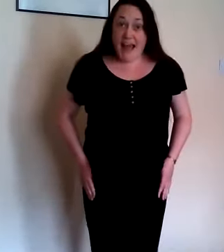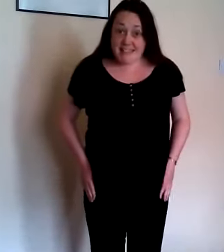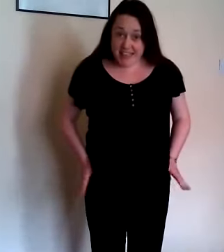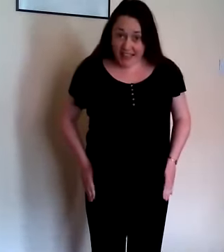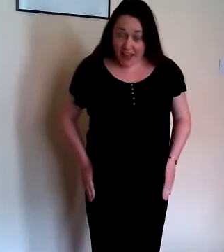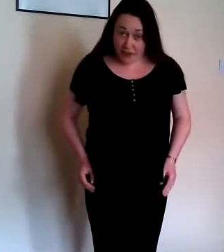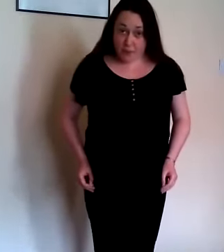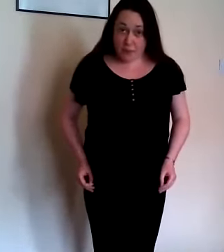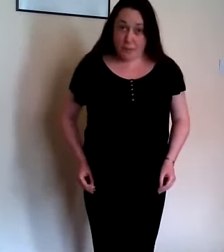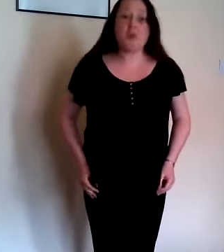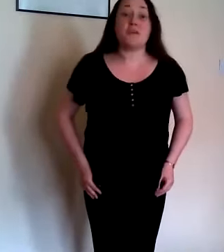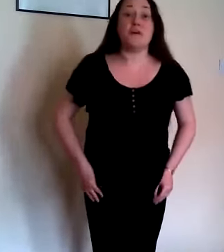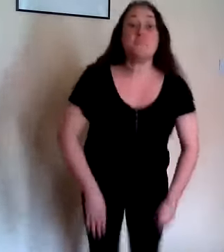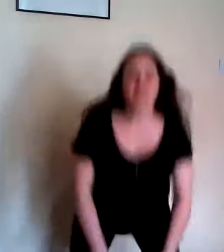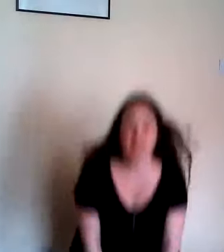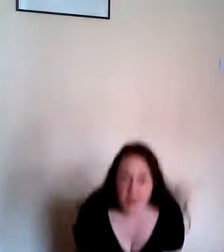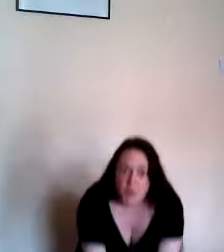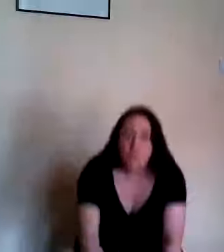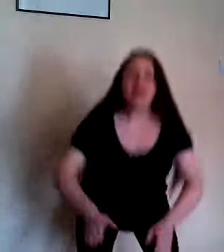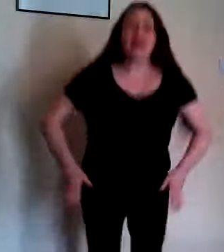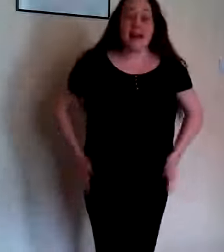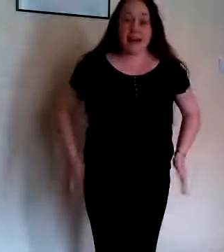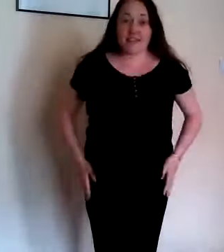and together we would both go, hey.